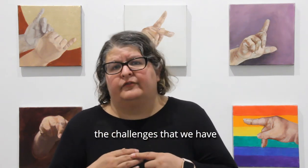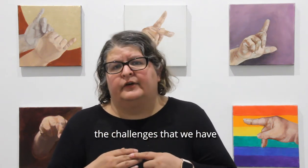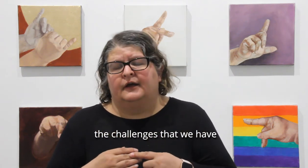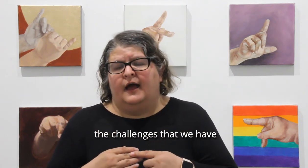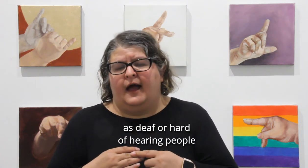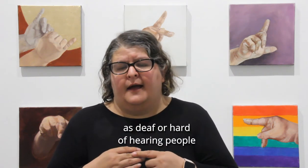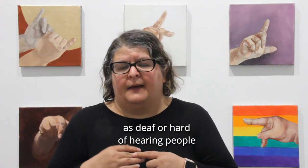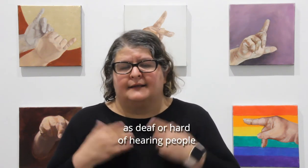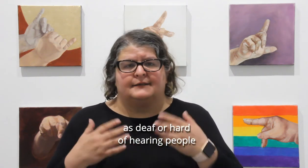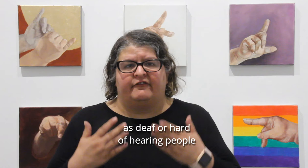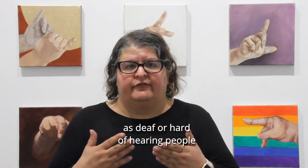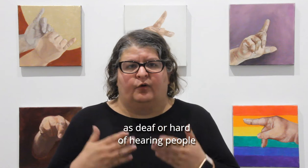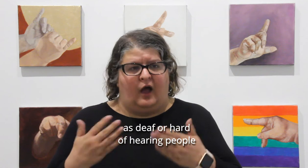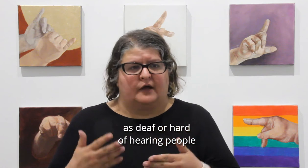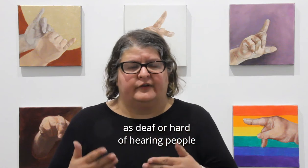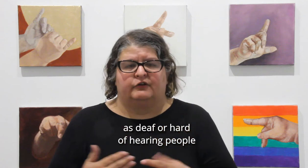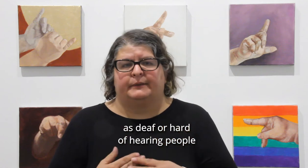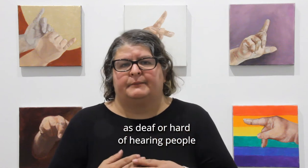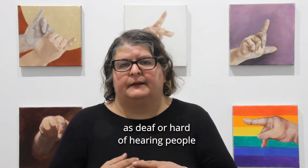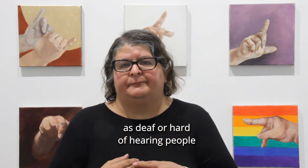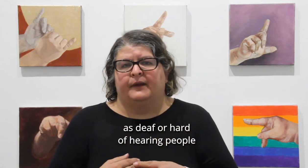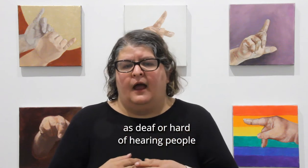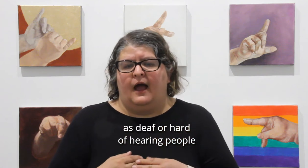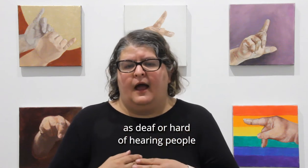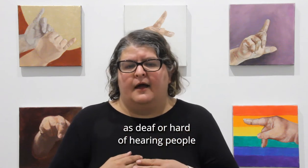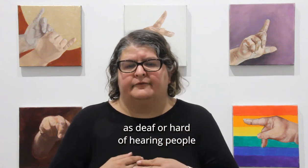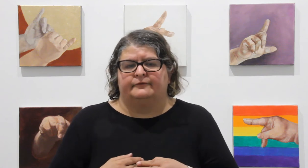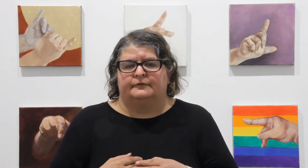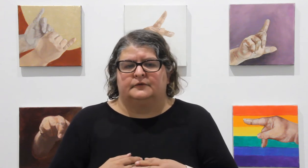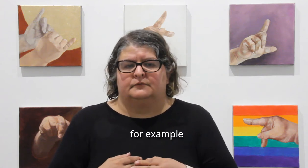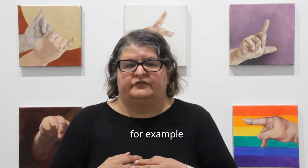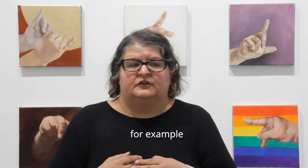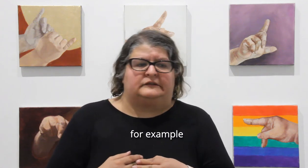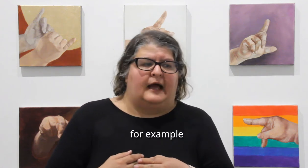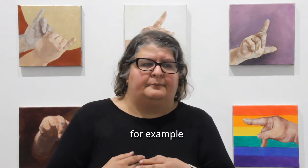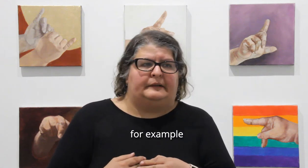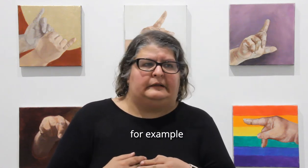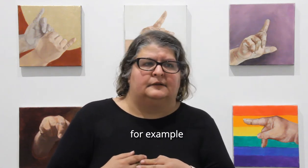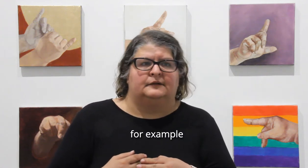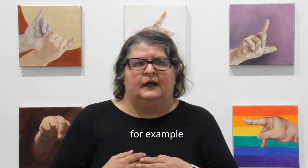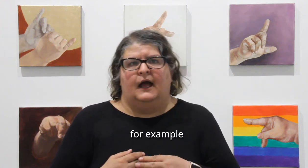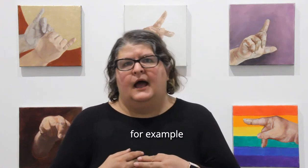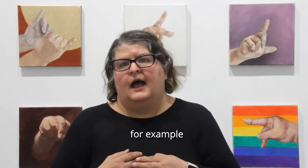um, as deaf, for hard of hearing people. Um, for example, um,